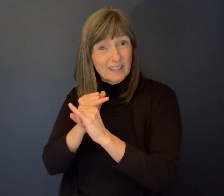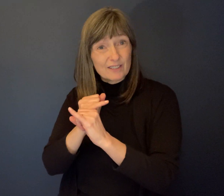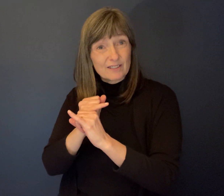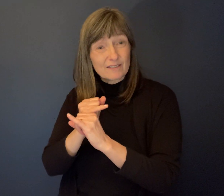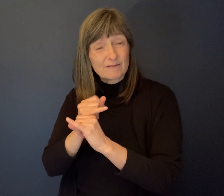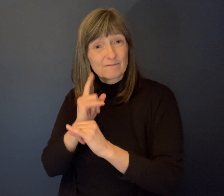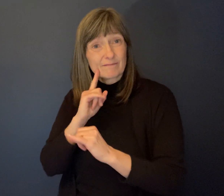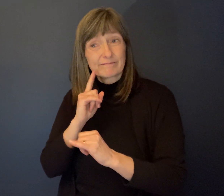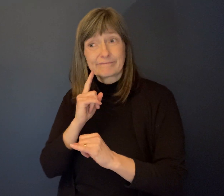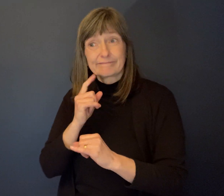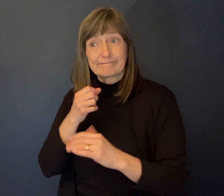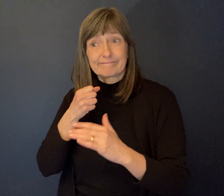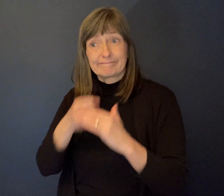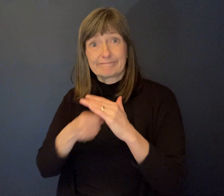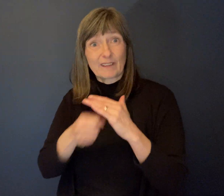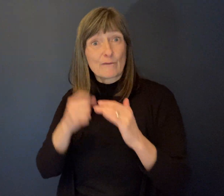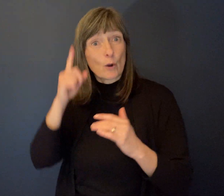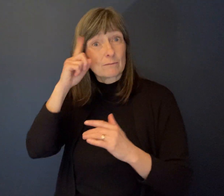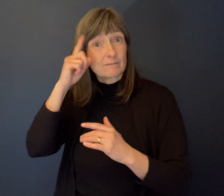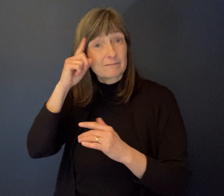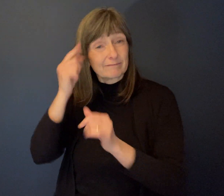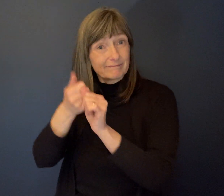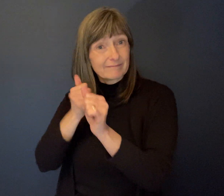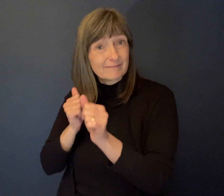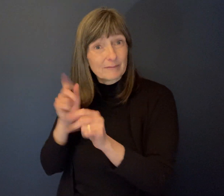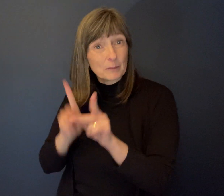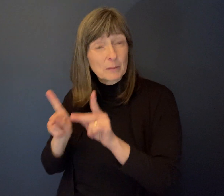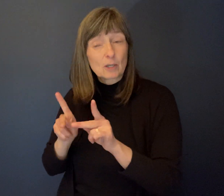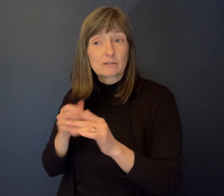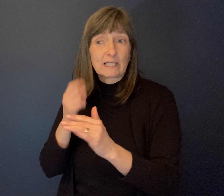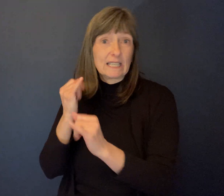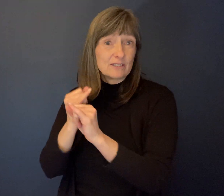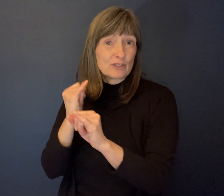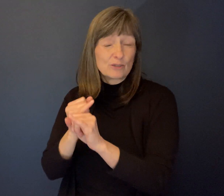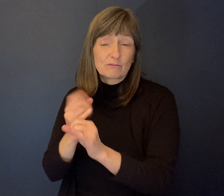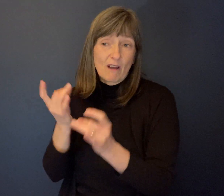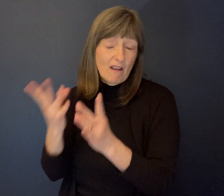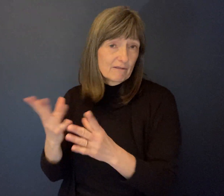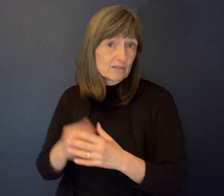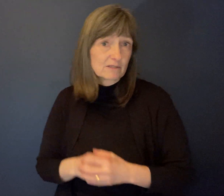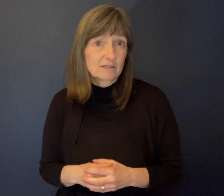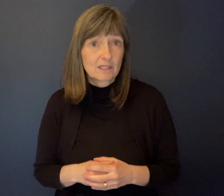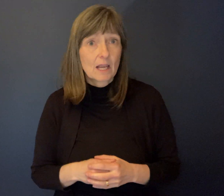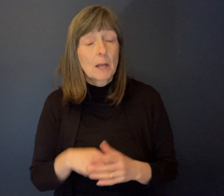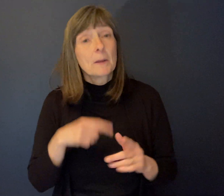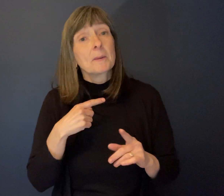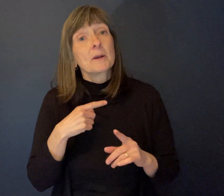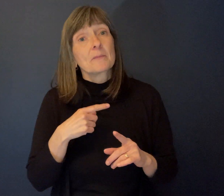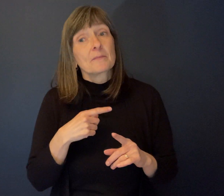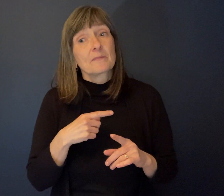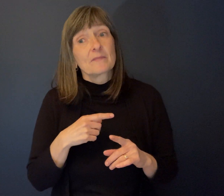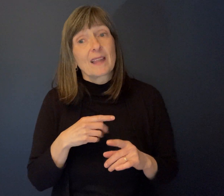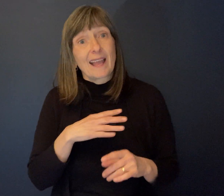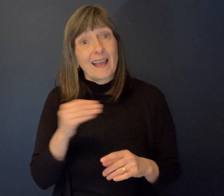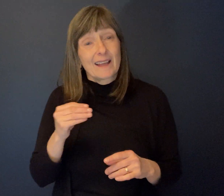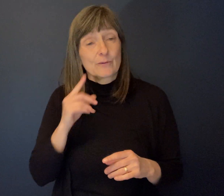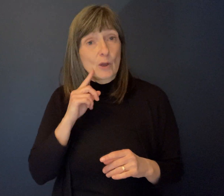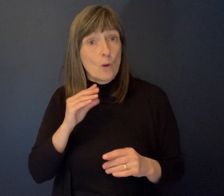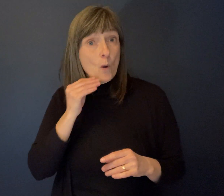certainly in terms of people with intellectual disabilities, but also when you look at the home care that enable people to live independently in the community, we're seeing a